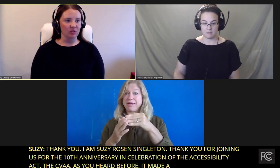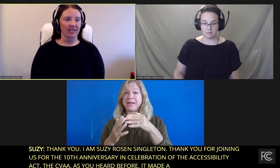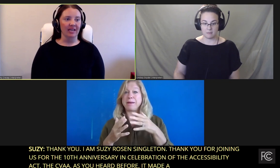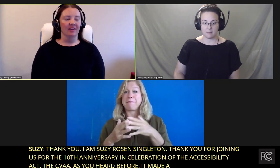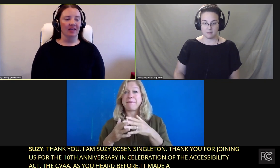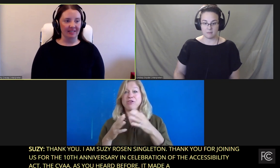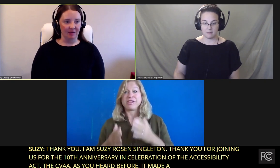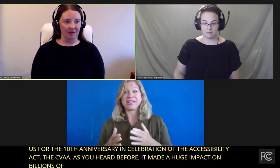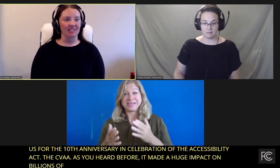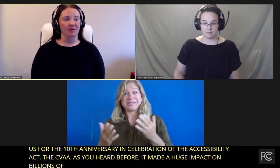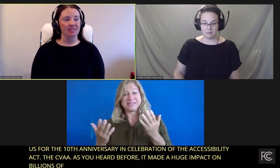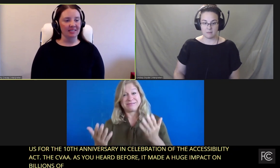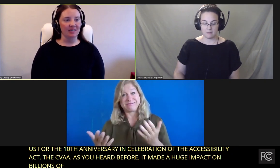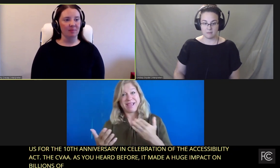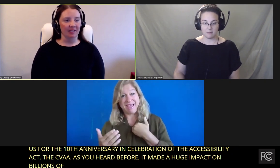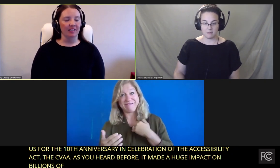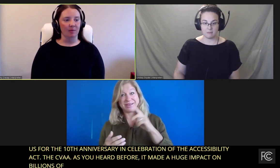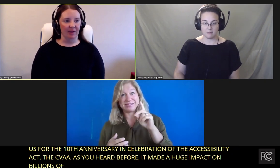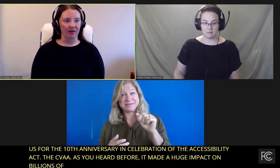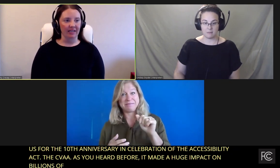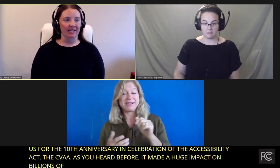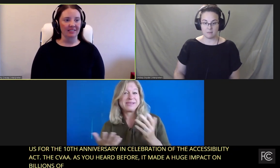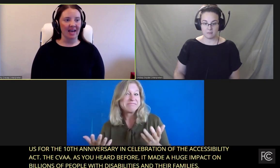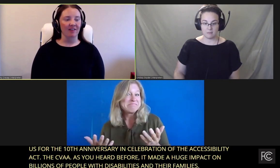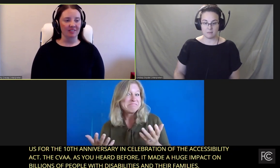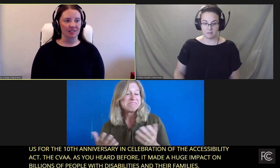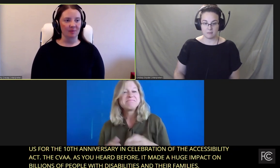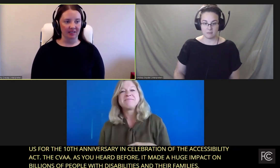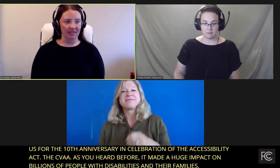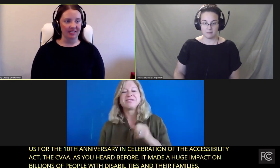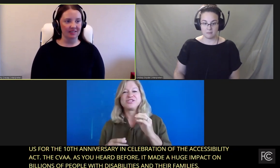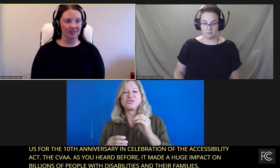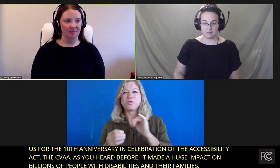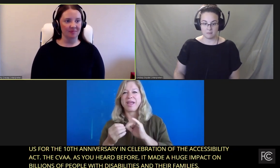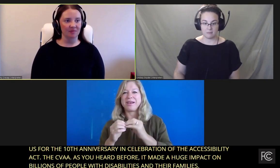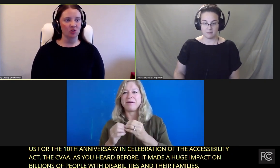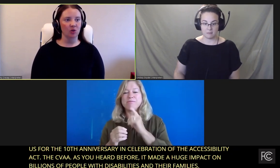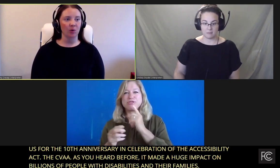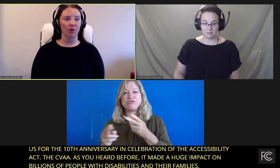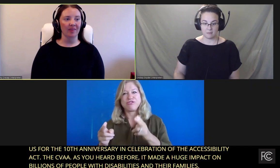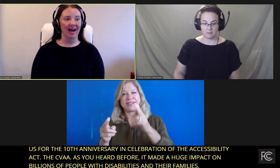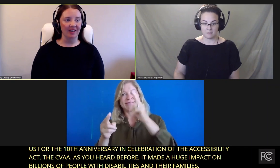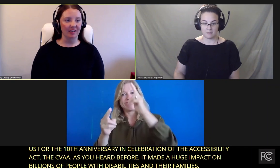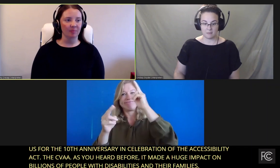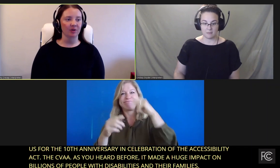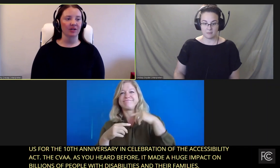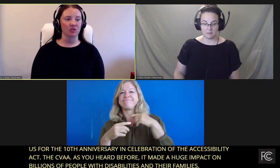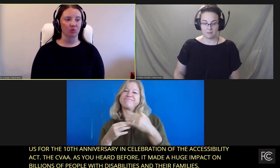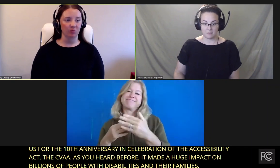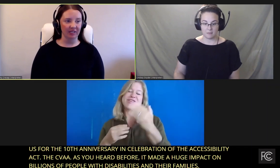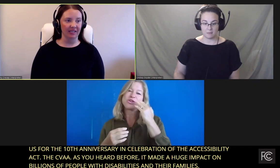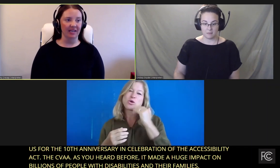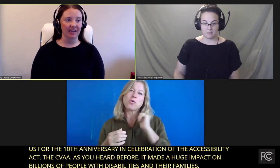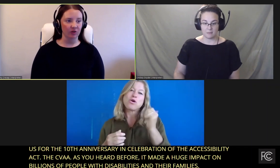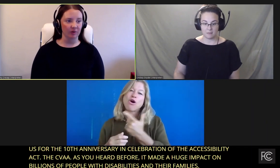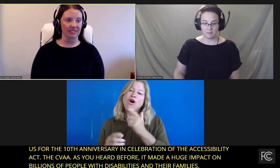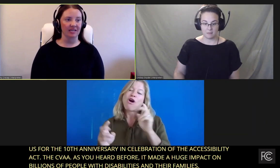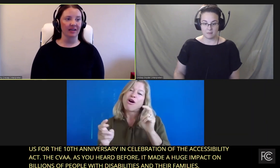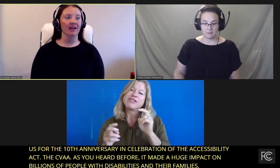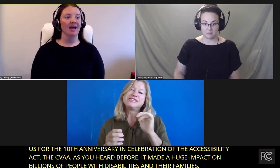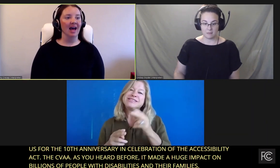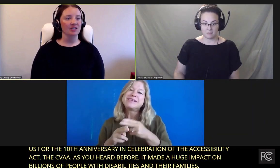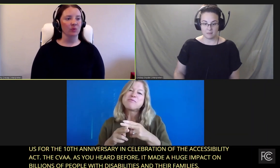Actually, it impacts about 60 million Americans have disabilities. So that number is really